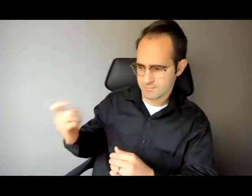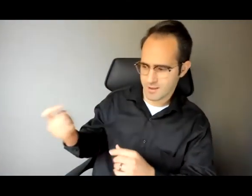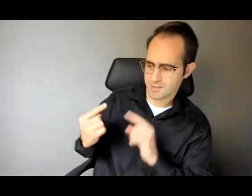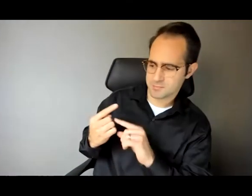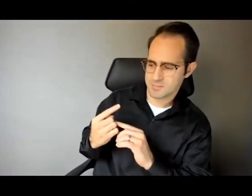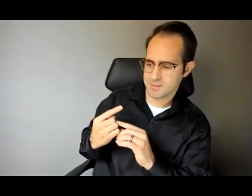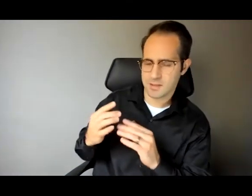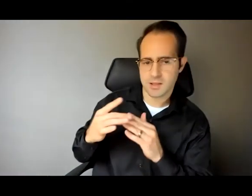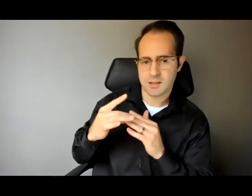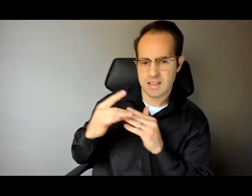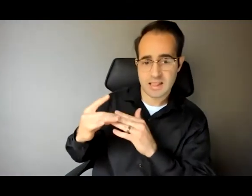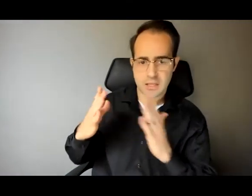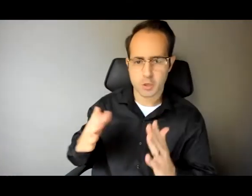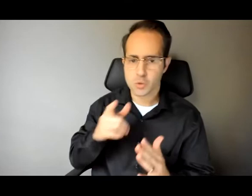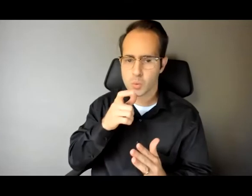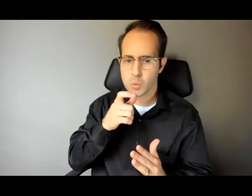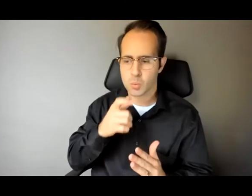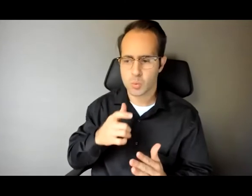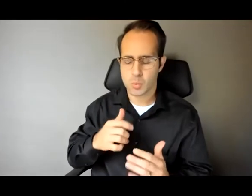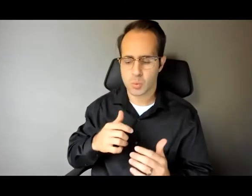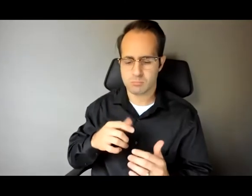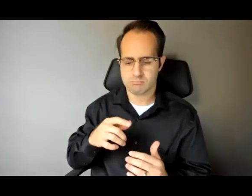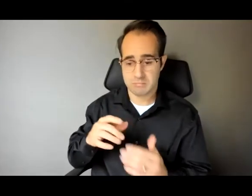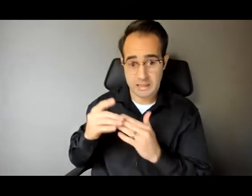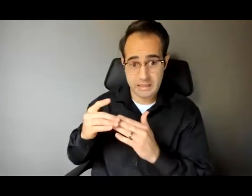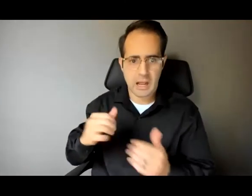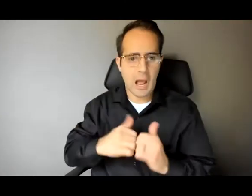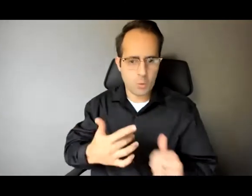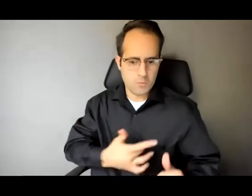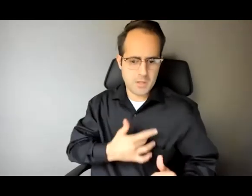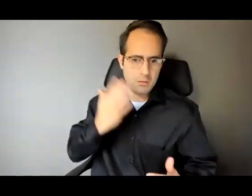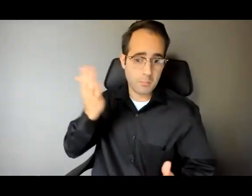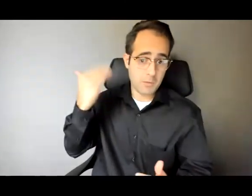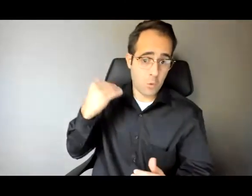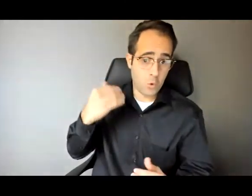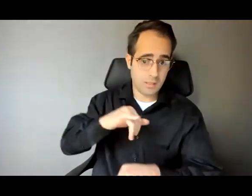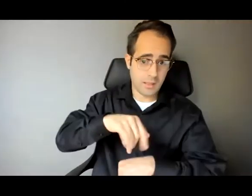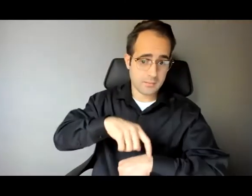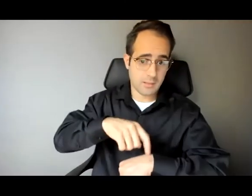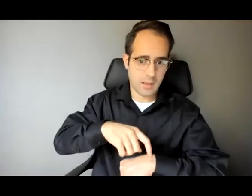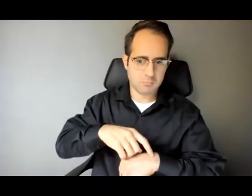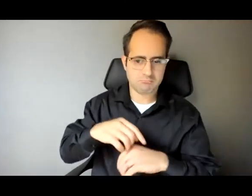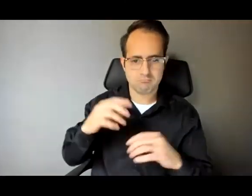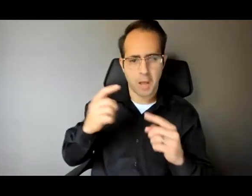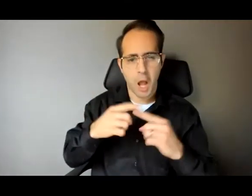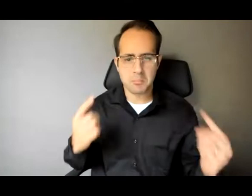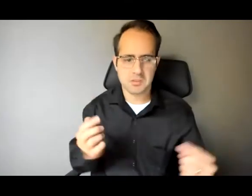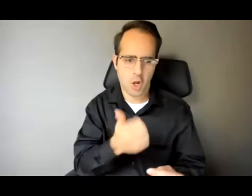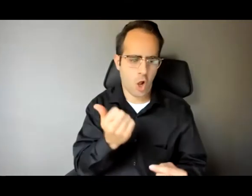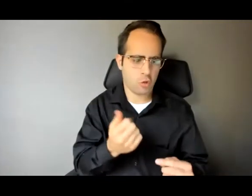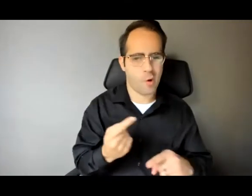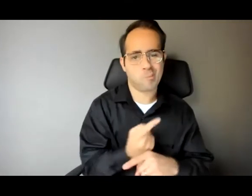actually feeling in a moment as opposed to something more transactional. So great question. Glad it came from a student.